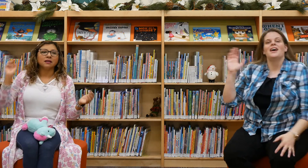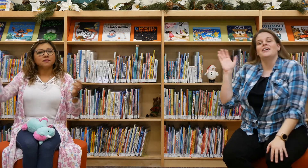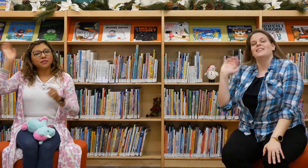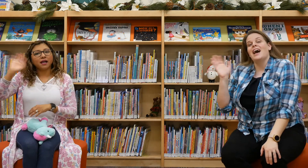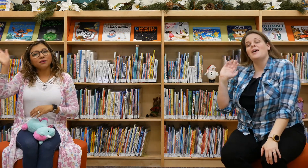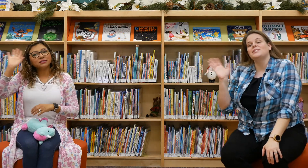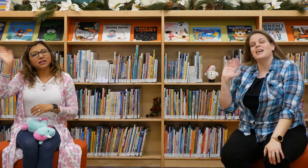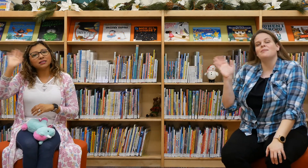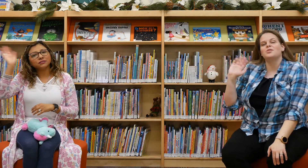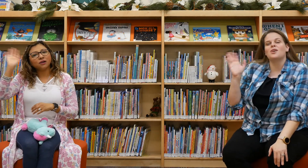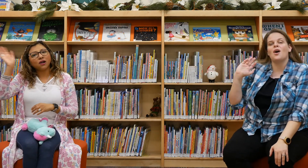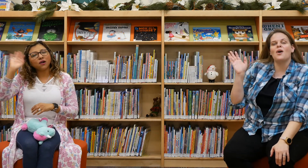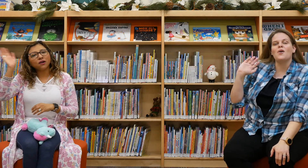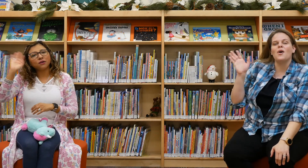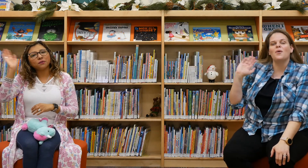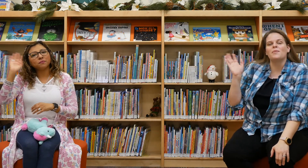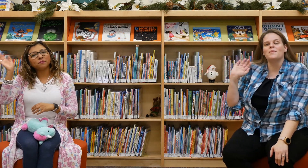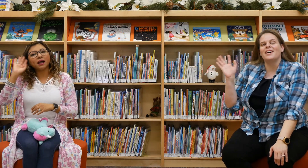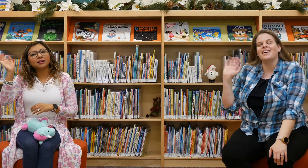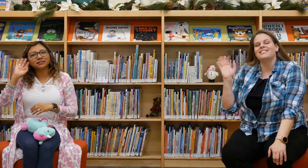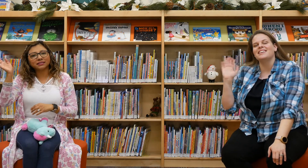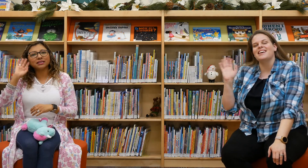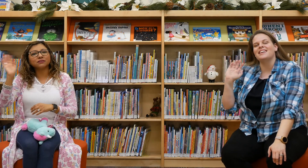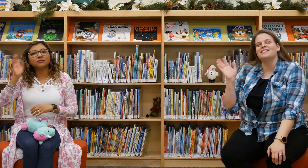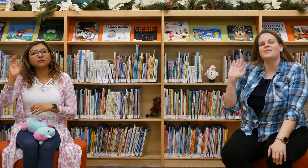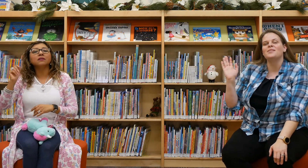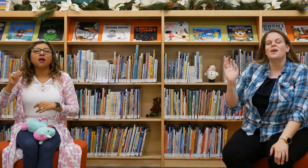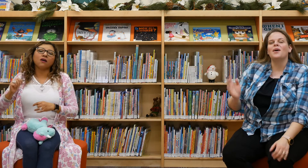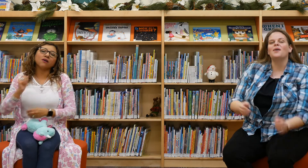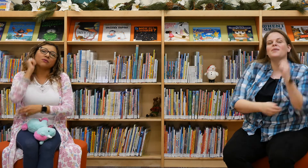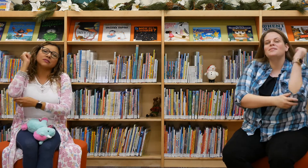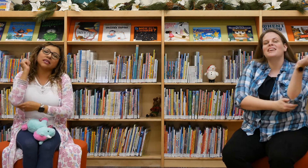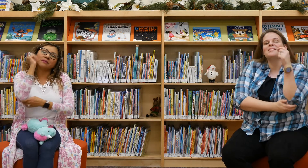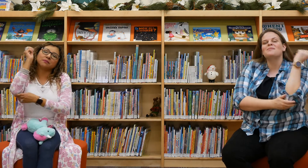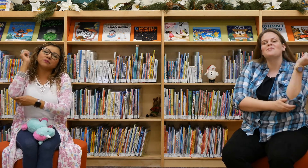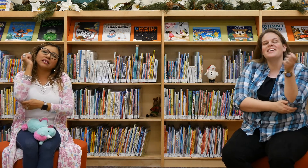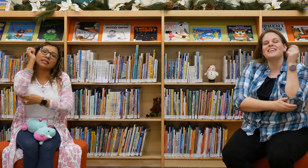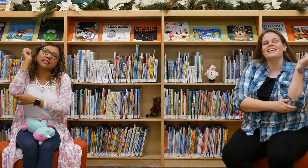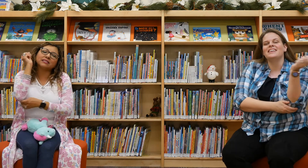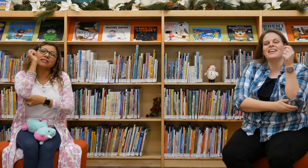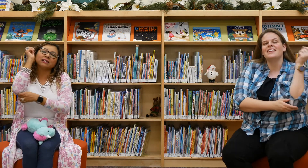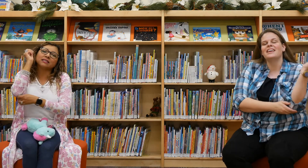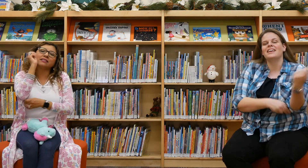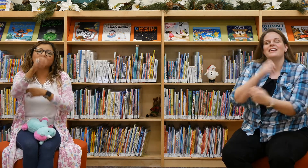Now it's time to go home, but I'll see you soon. Oh, Skinnamarinky dinky dink,